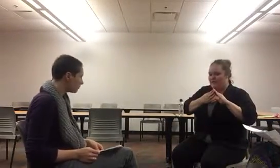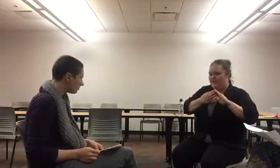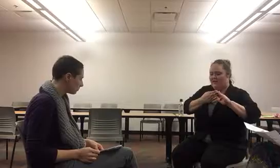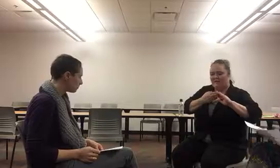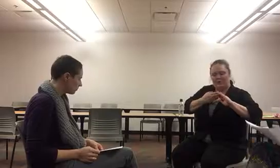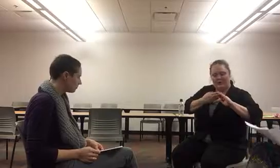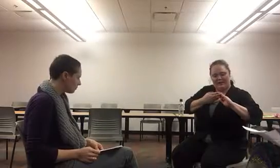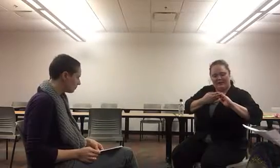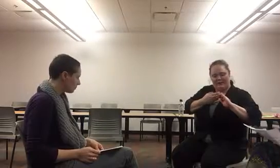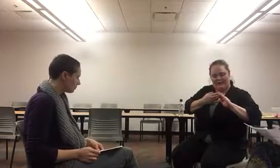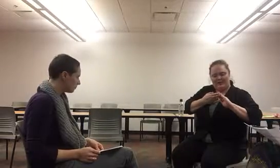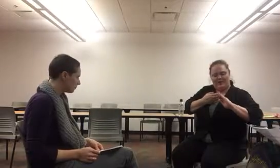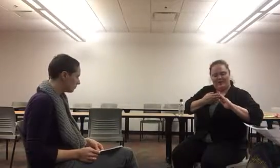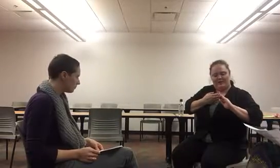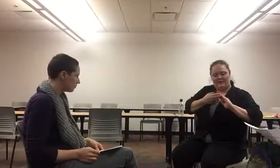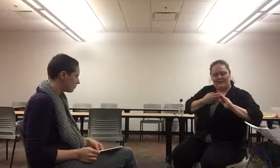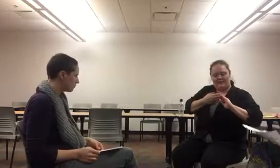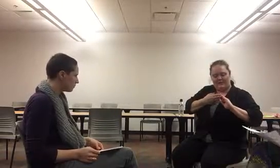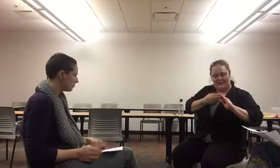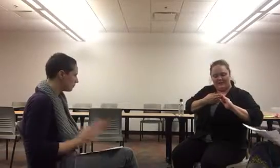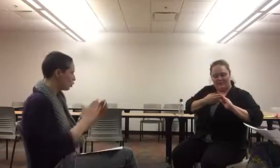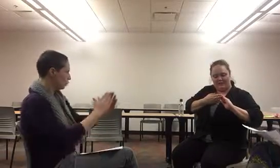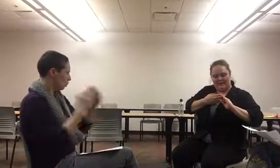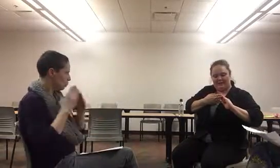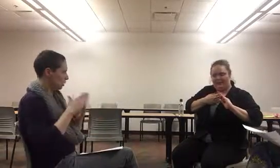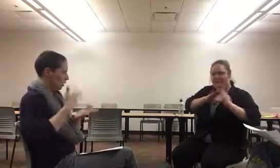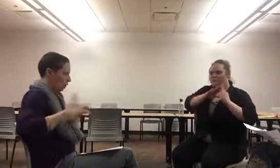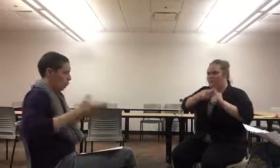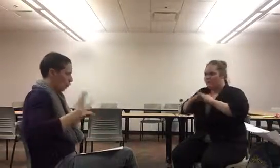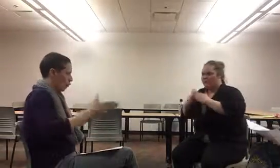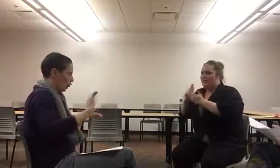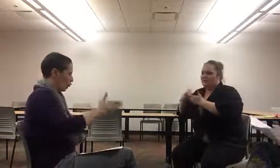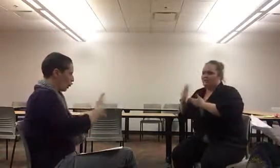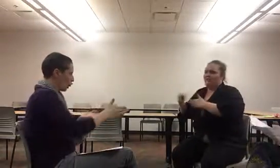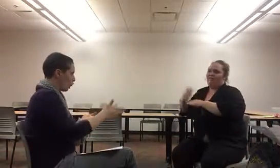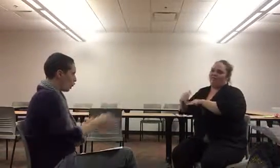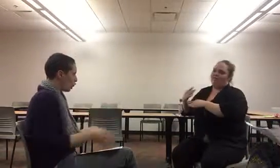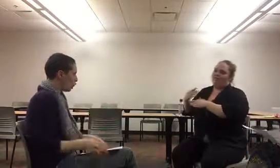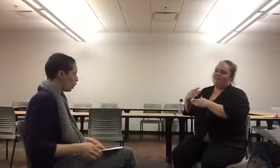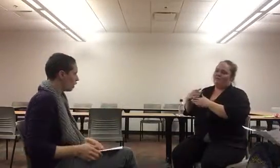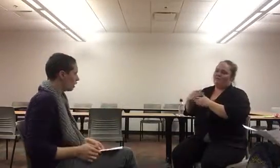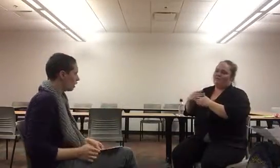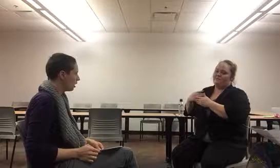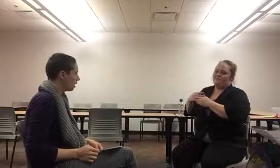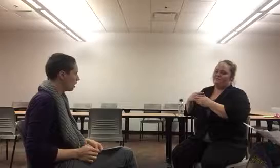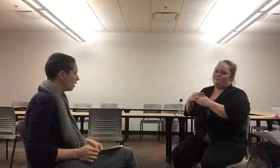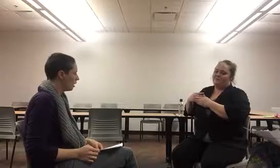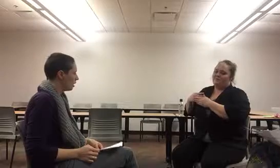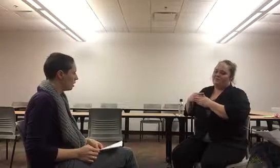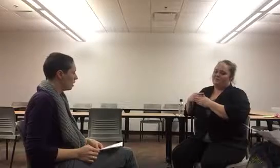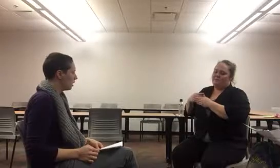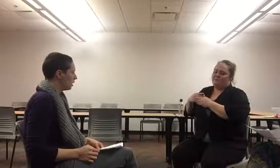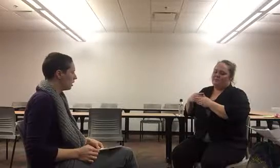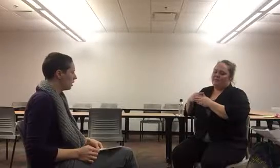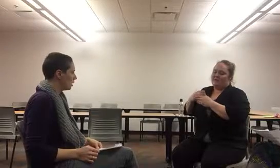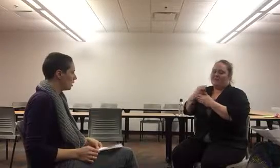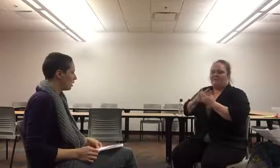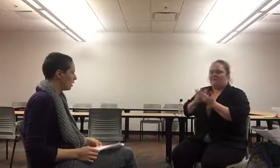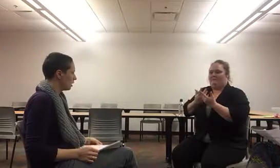Can you go back to... I'm sorry. Can you go back to marginalized communities? The acceptance and blatant verbal abuse of marginalized communities...